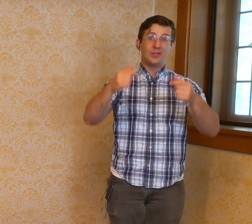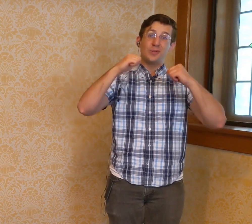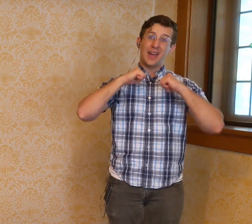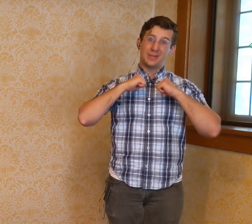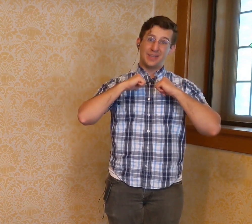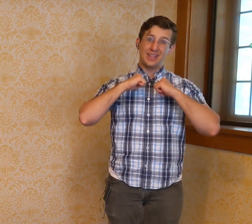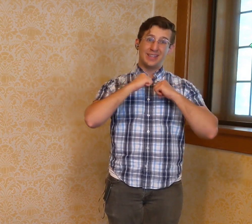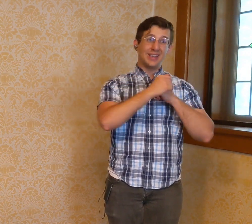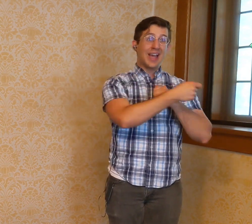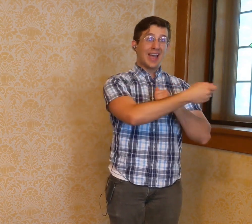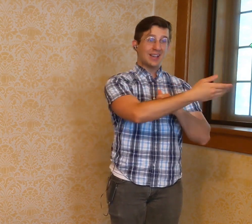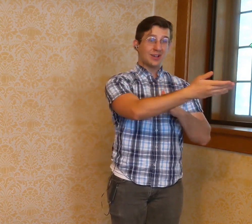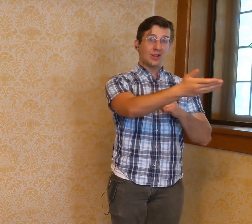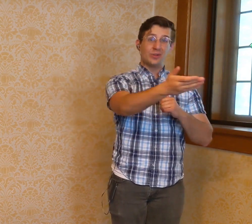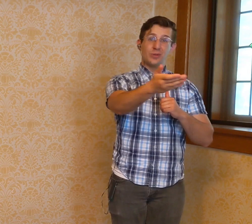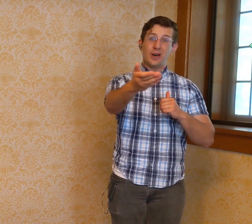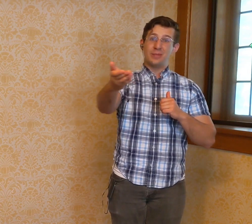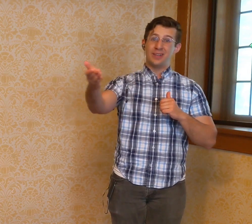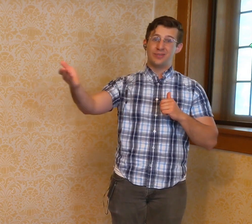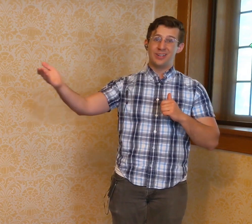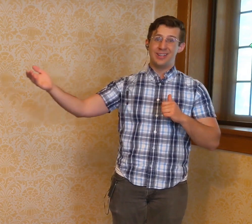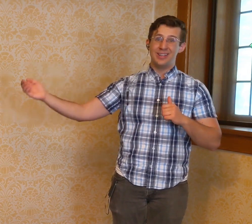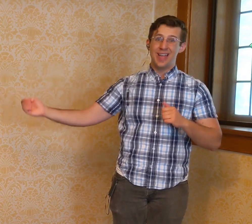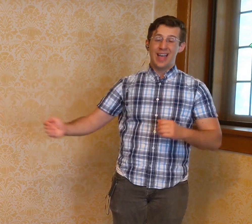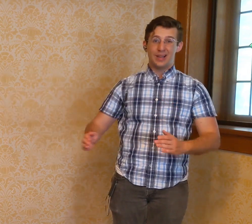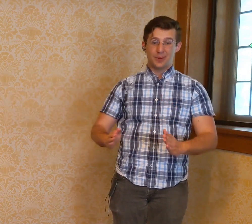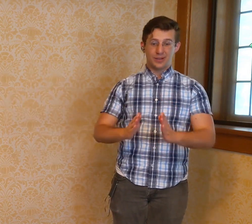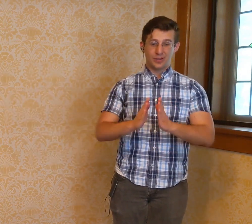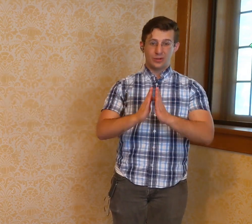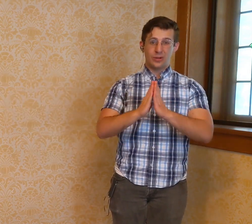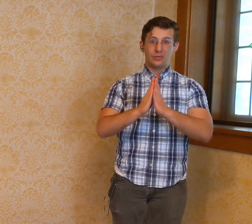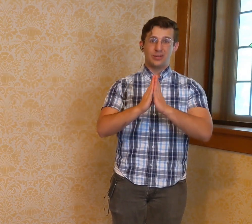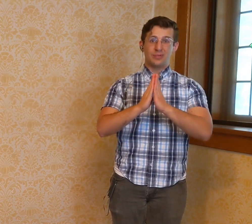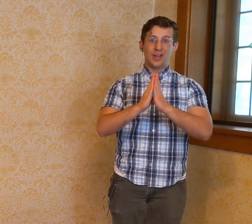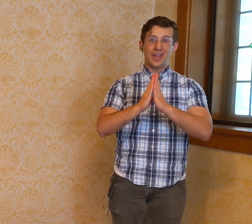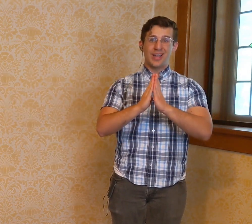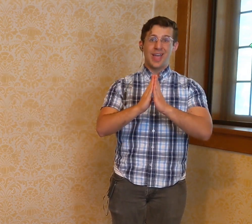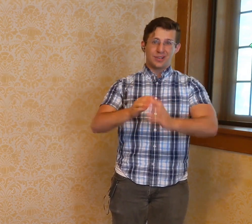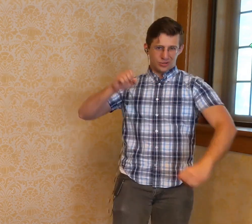earth a better place to The angels are not sent lives a place to